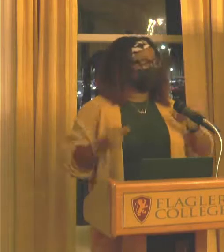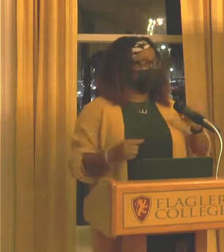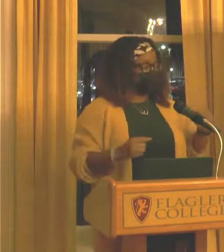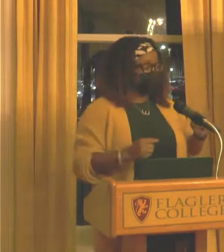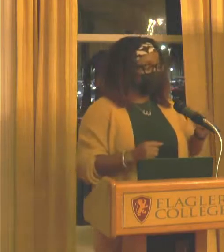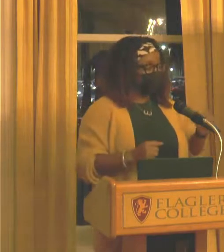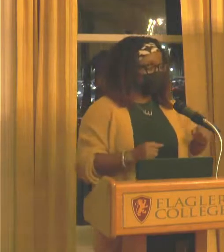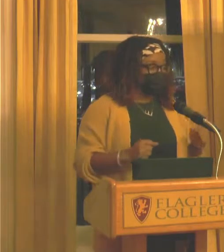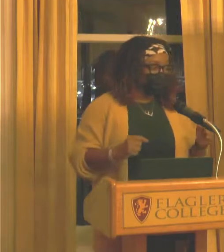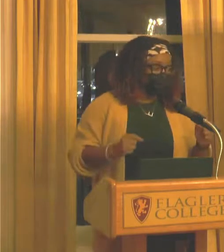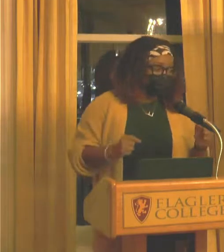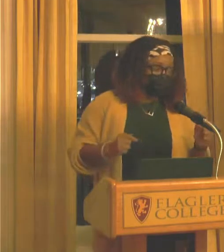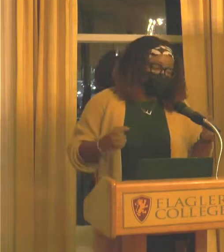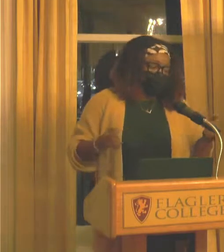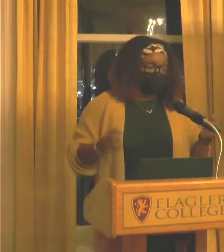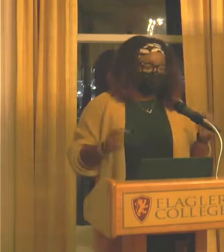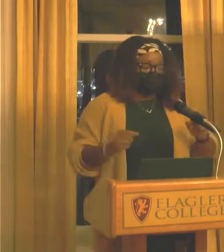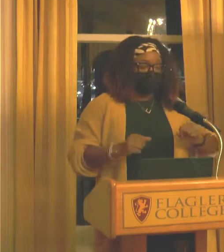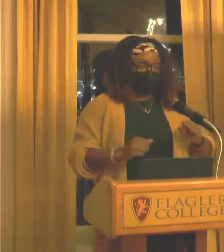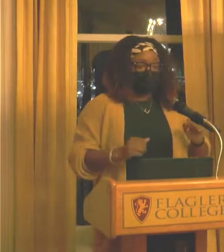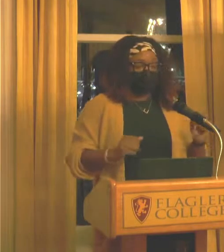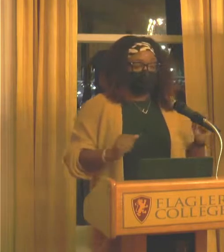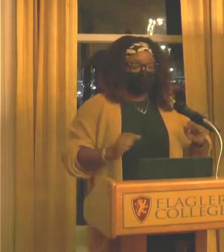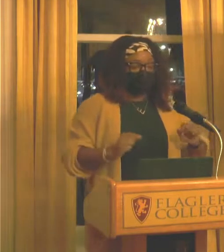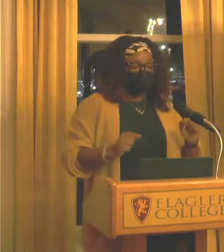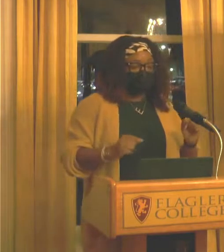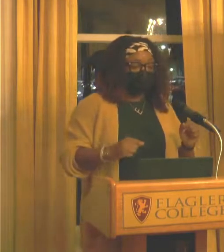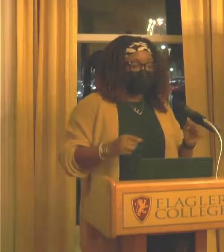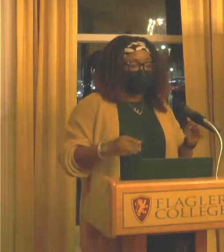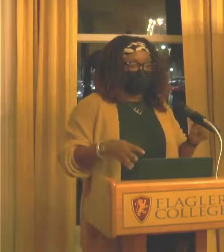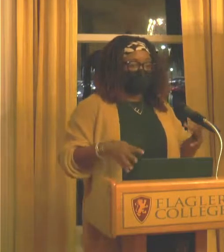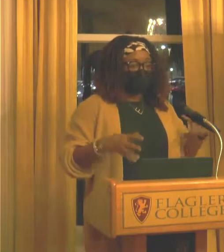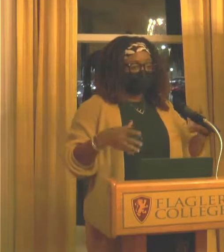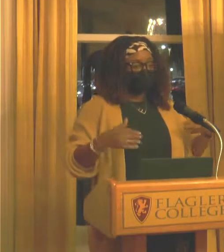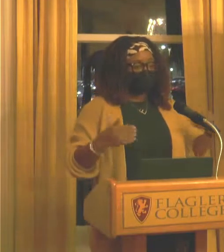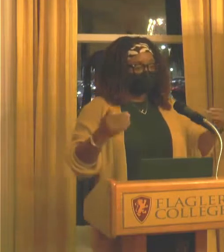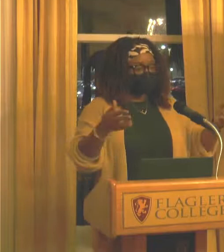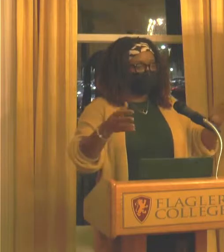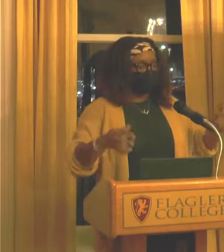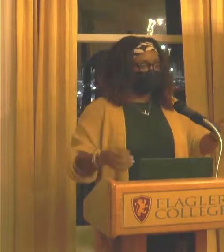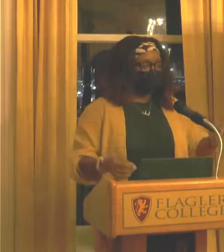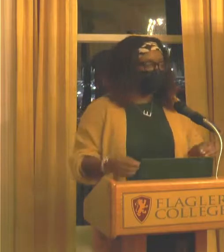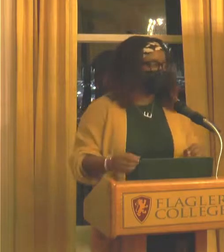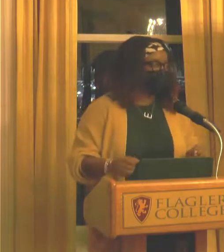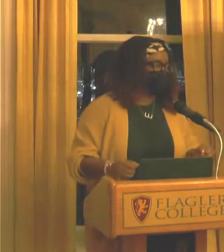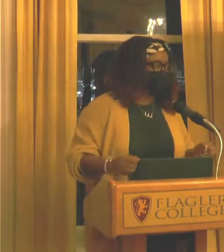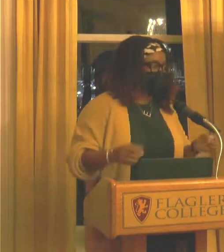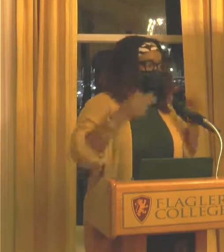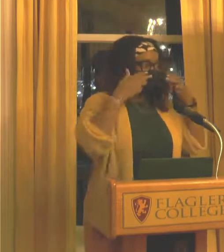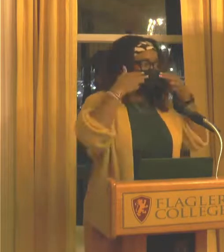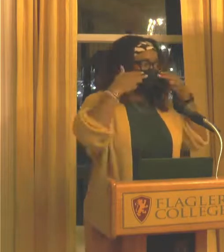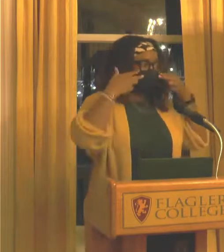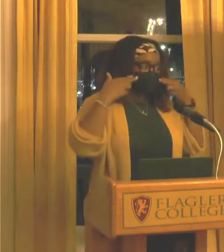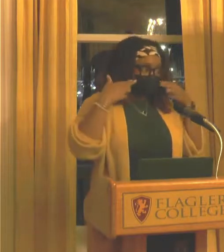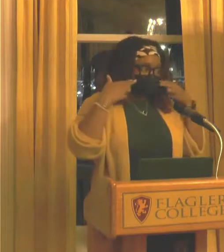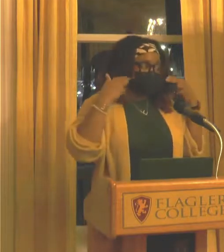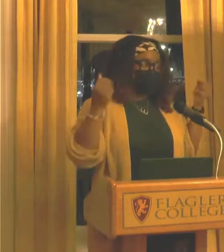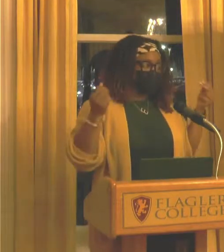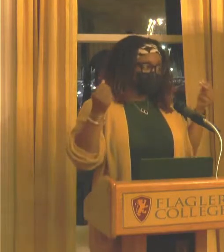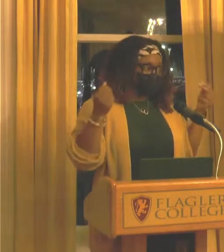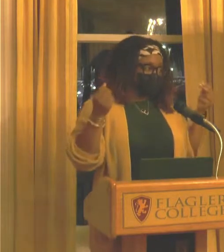to paint faces at the games. I don't know if they still exist or not. But, you know, you go to the game. You go to the football game and they, like,